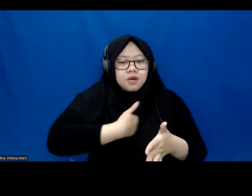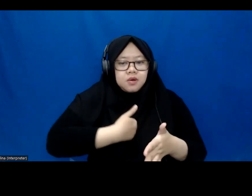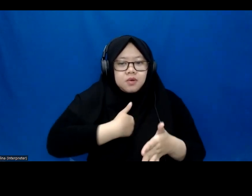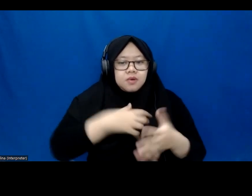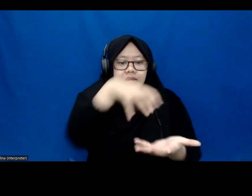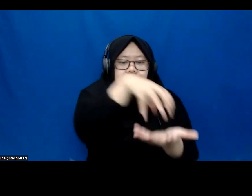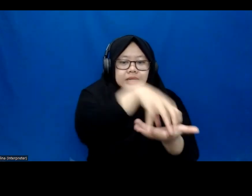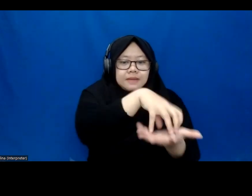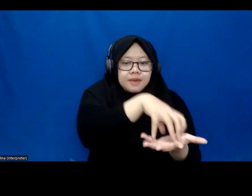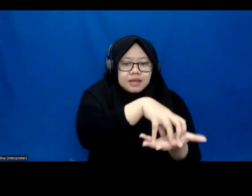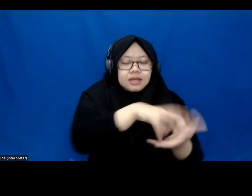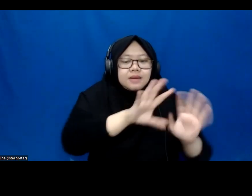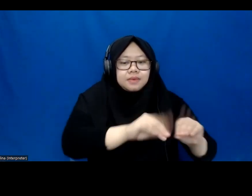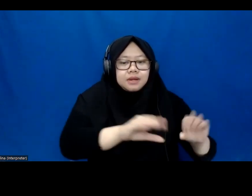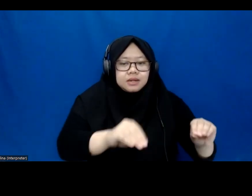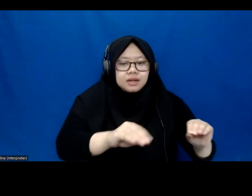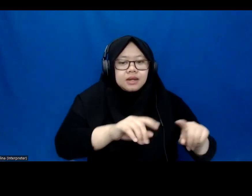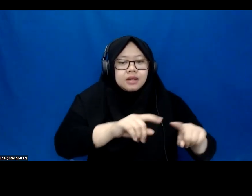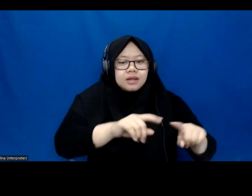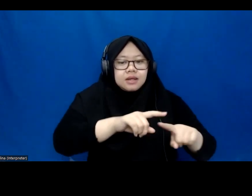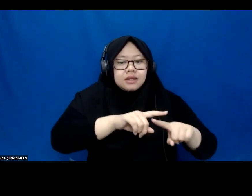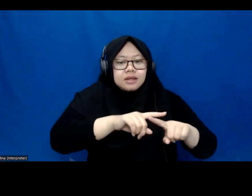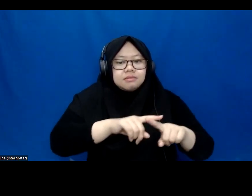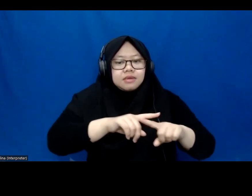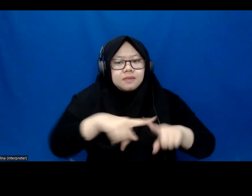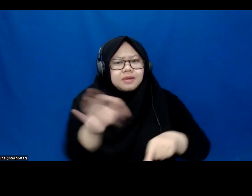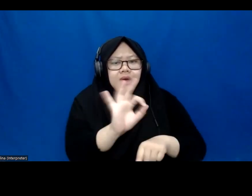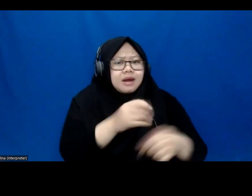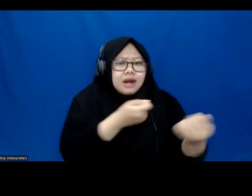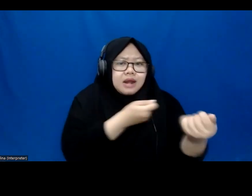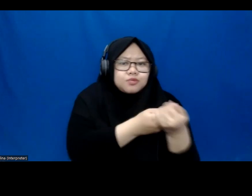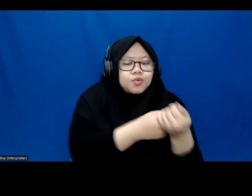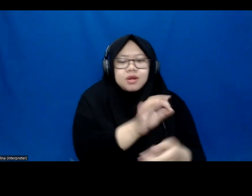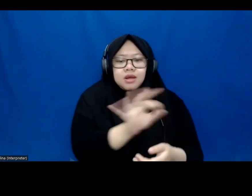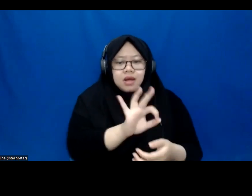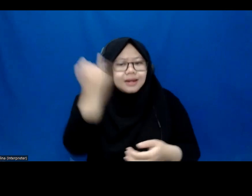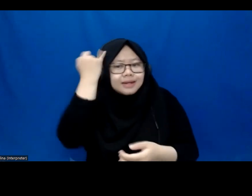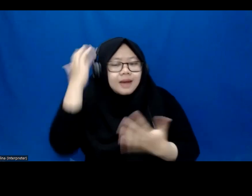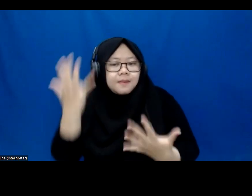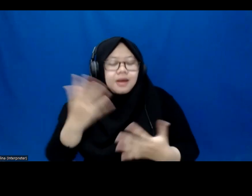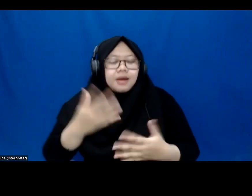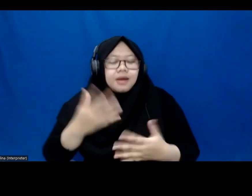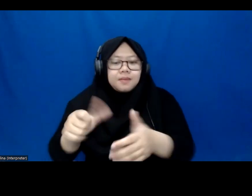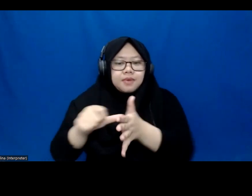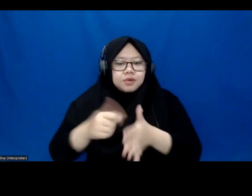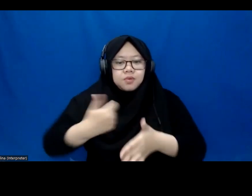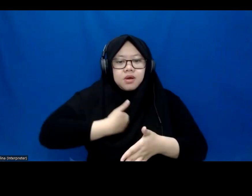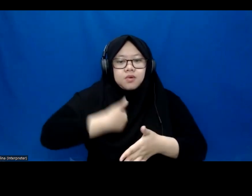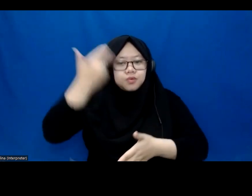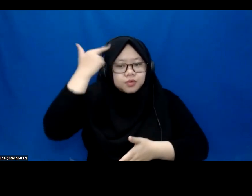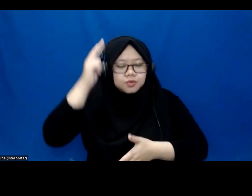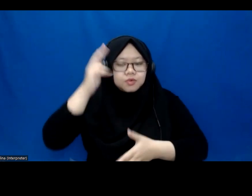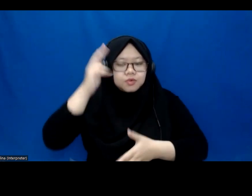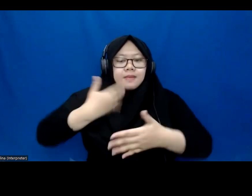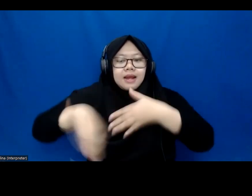but there was no support. In other words, the idea was to help Darren to get back to work, but there